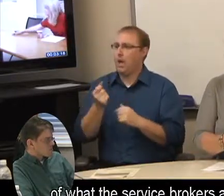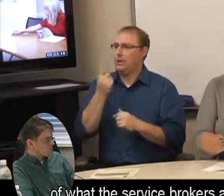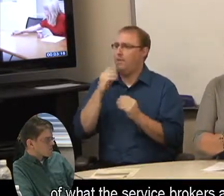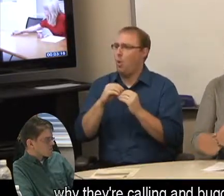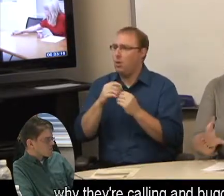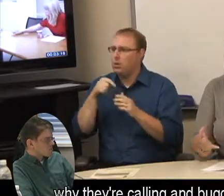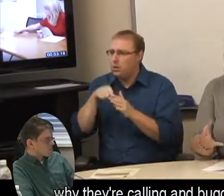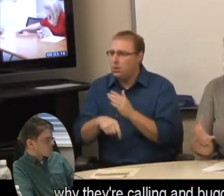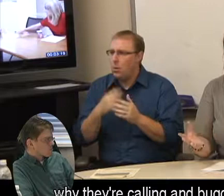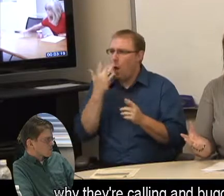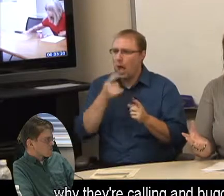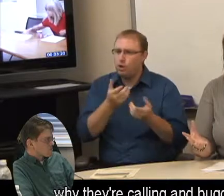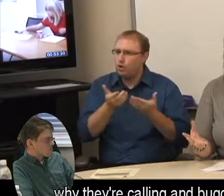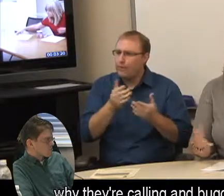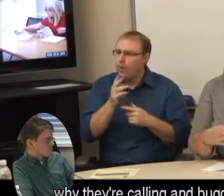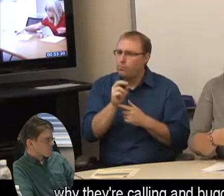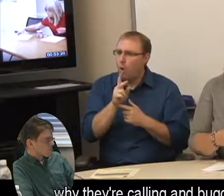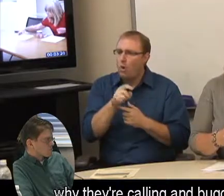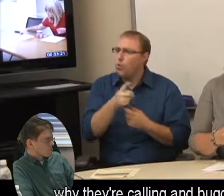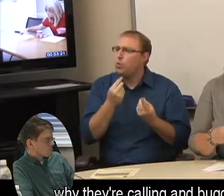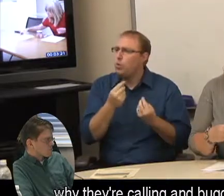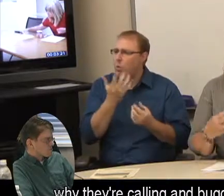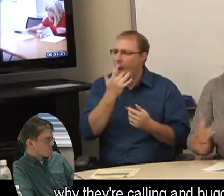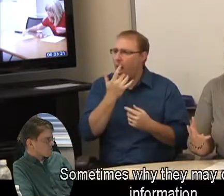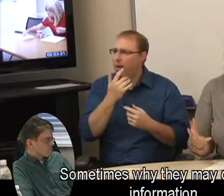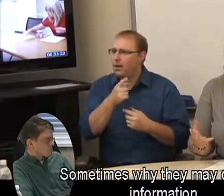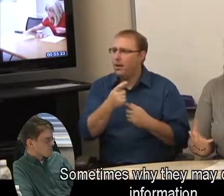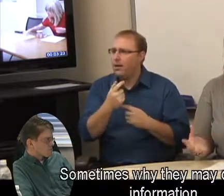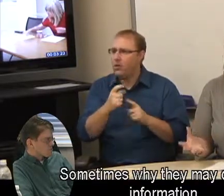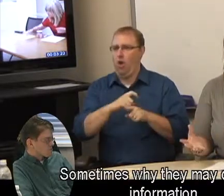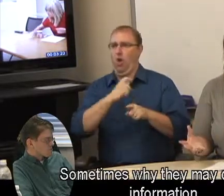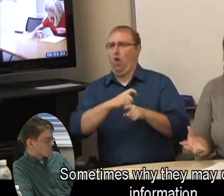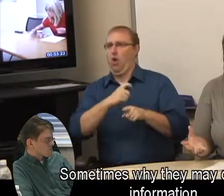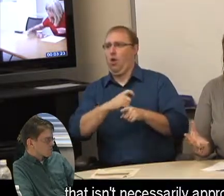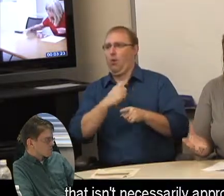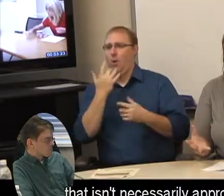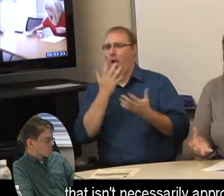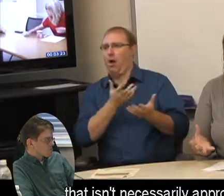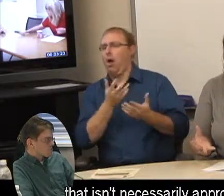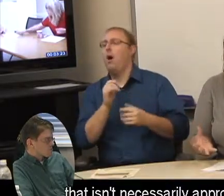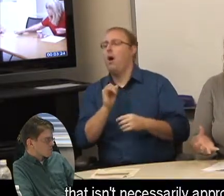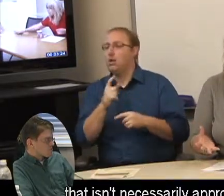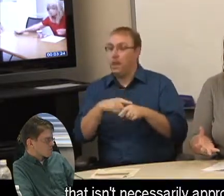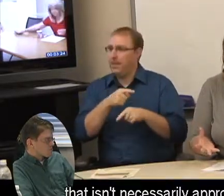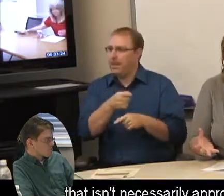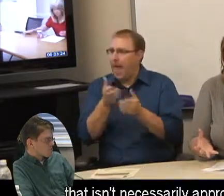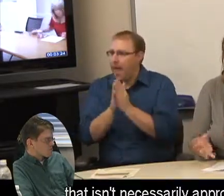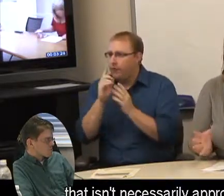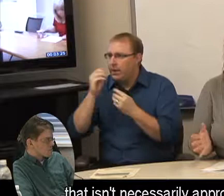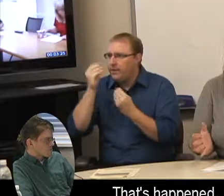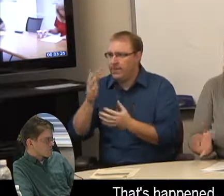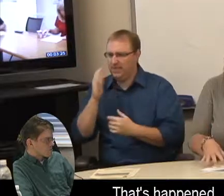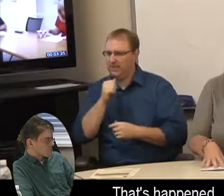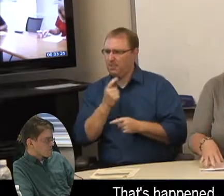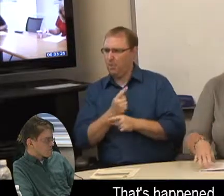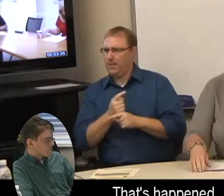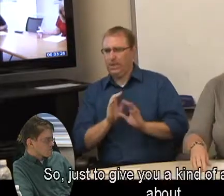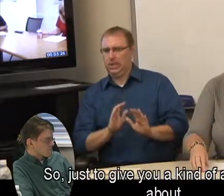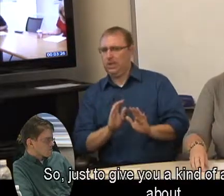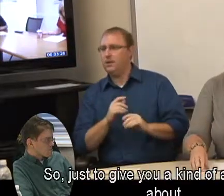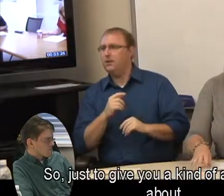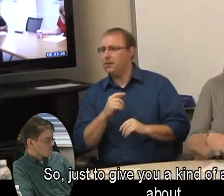brokers are doing, why they're calling and bugging you. Sometimes why they might demand information that isn't necessarily appropriate. That's happened.